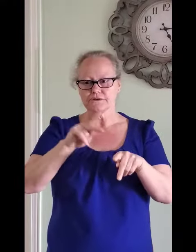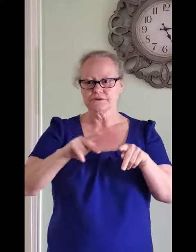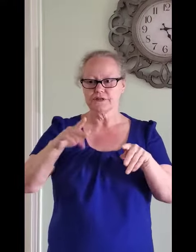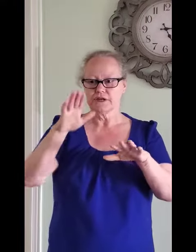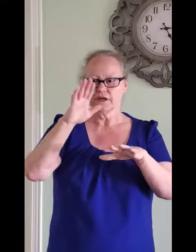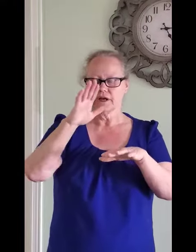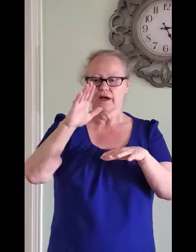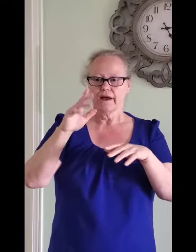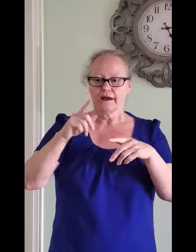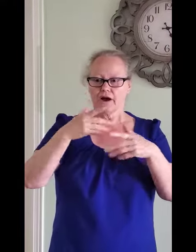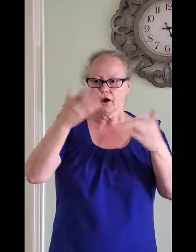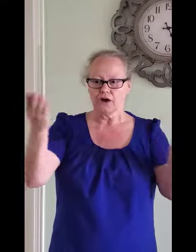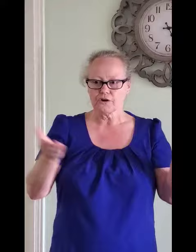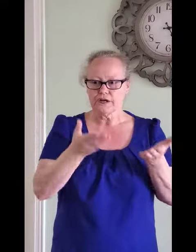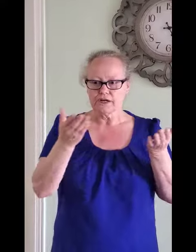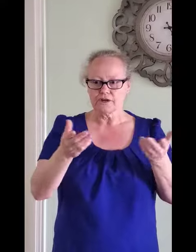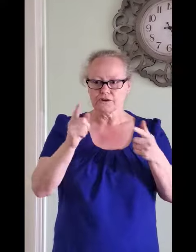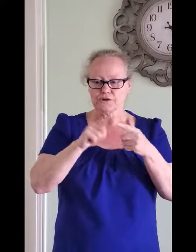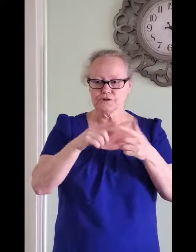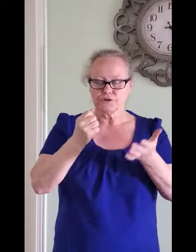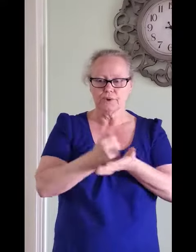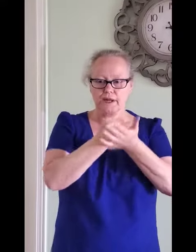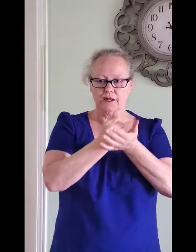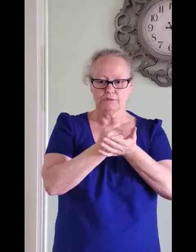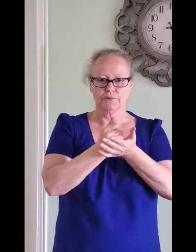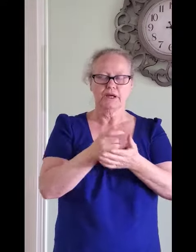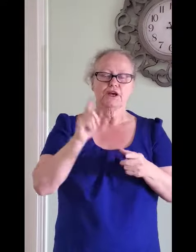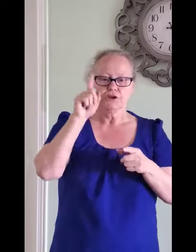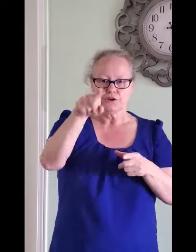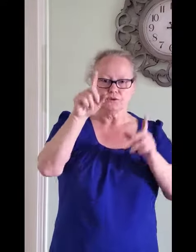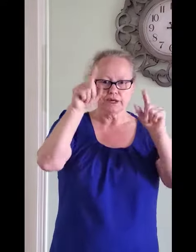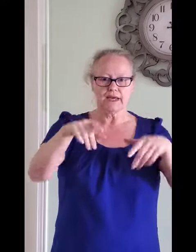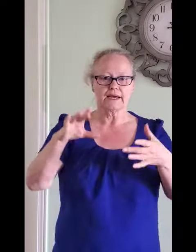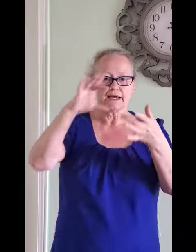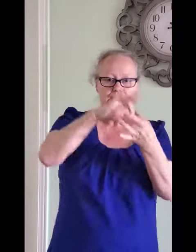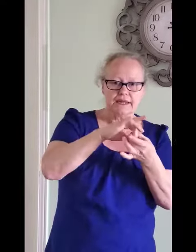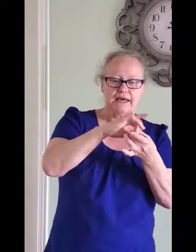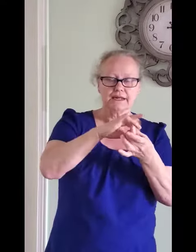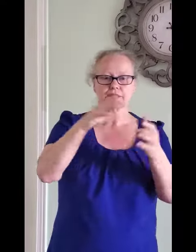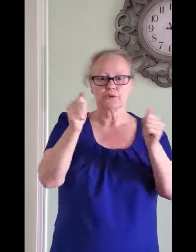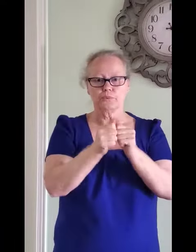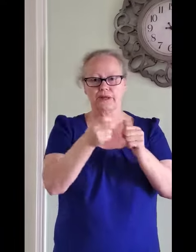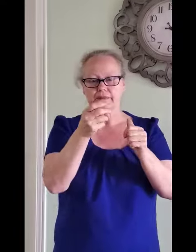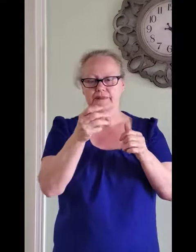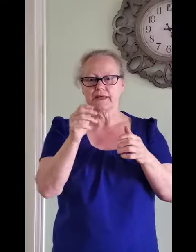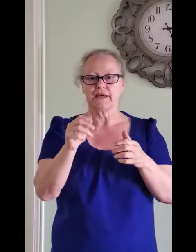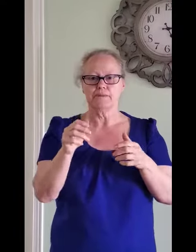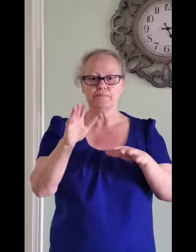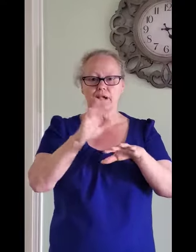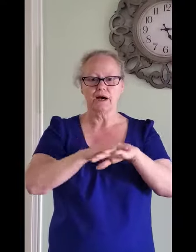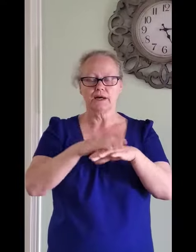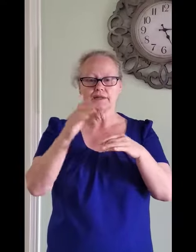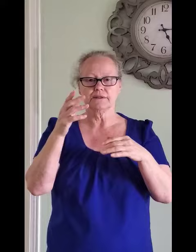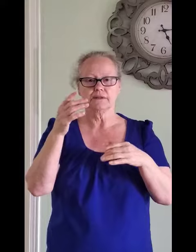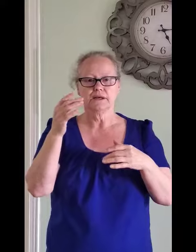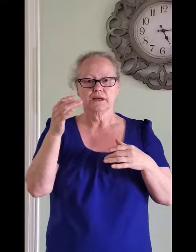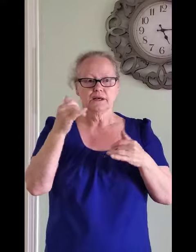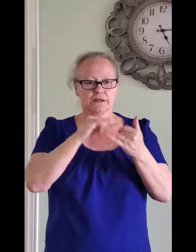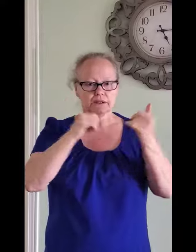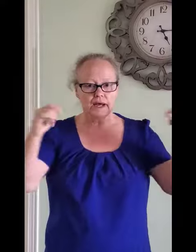are here to help. You can connect with them online